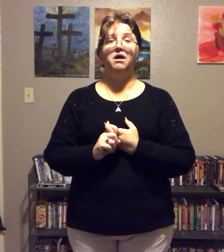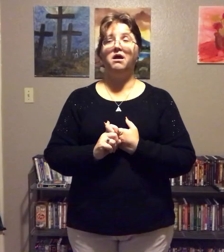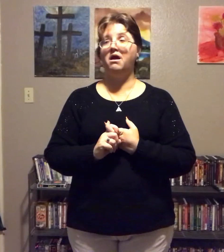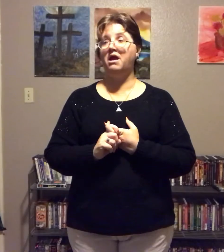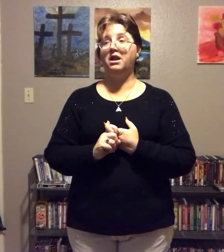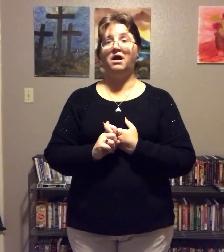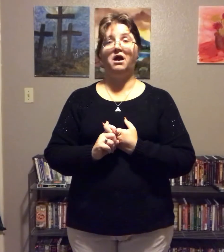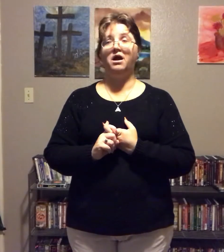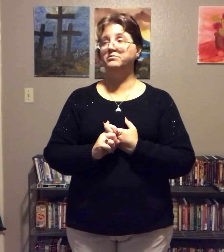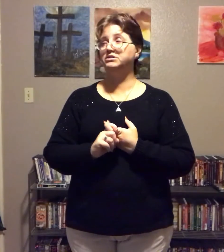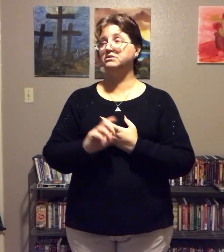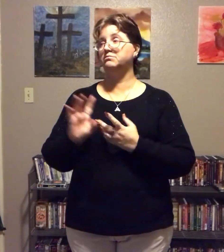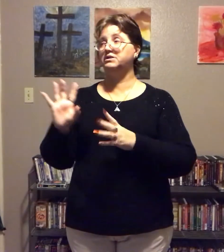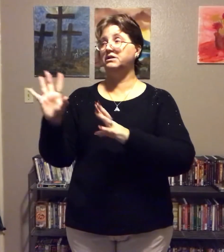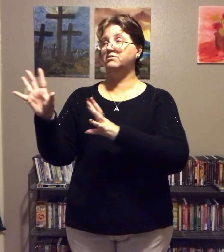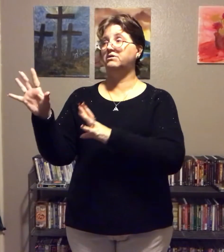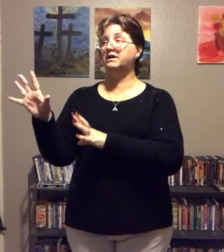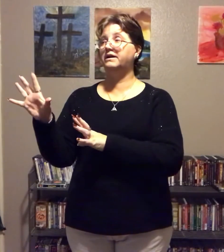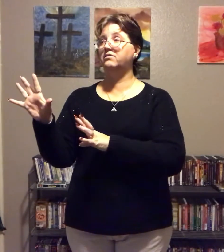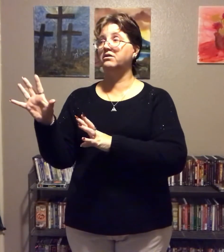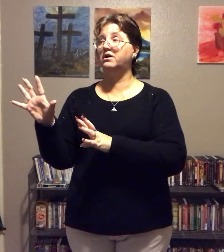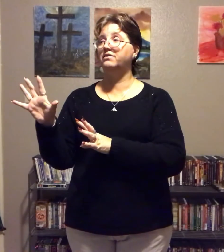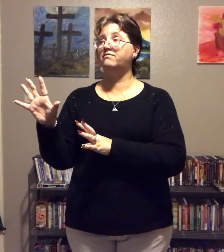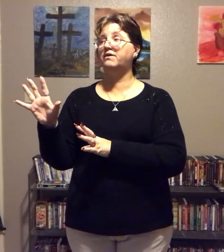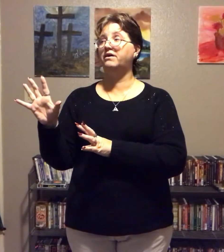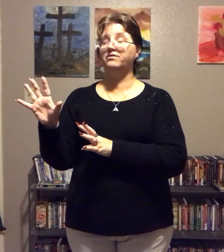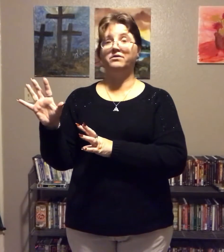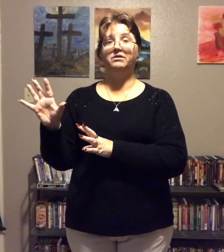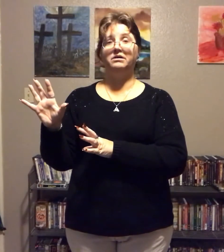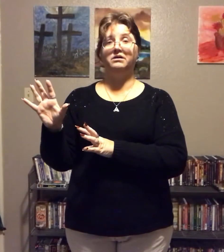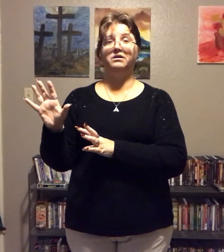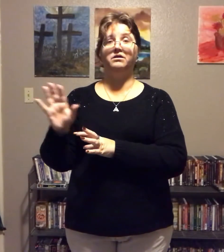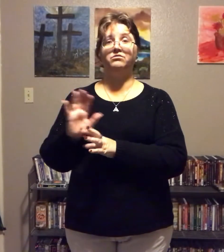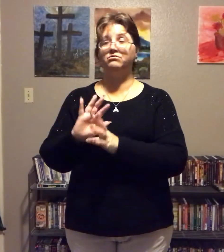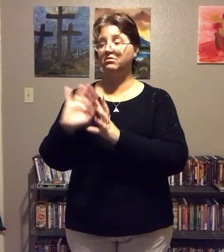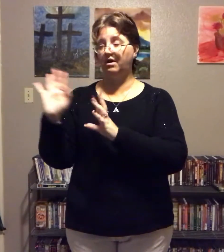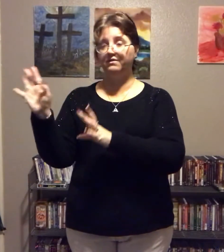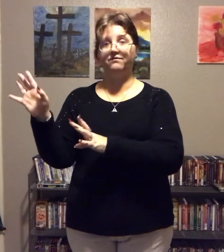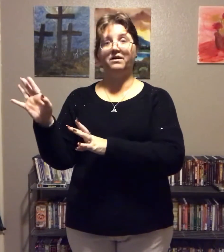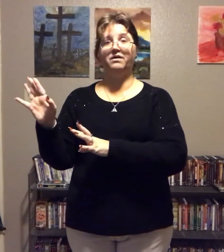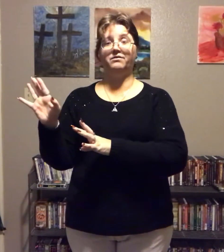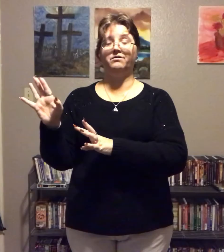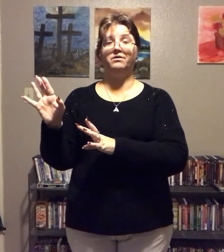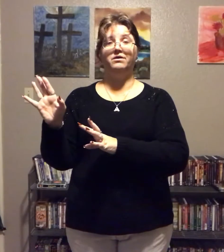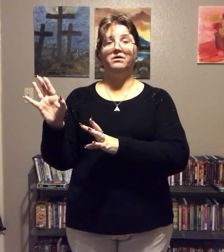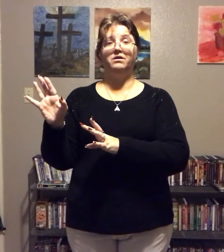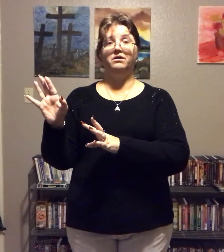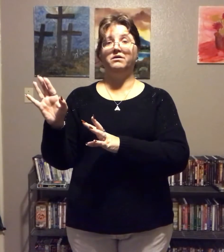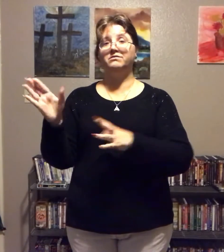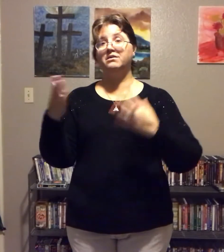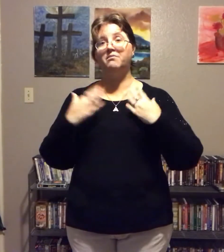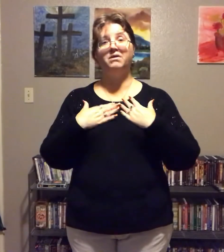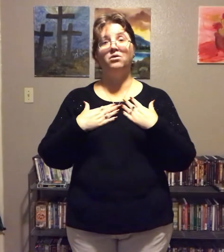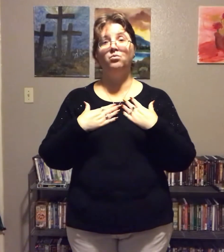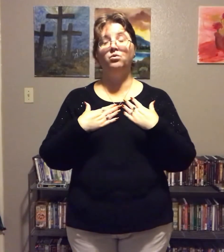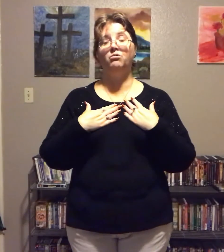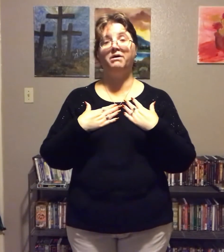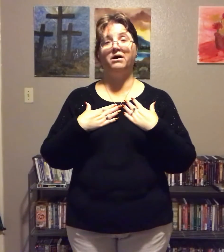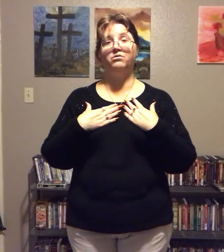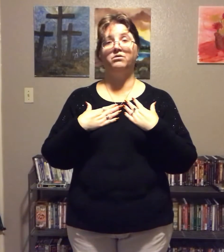And I'm just completely relying on God the Father. It's through God the Father. It's not my own real power. However,